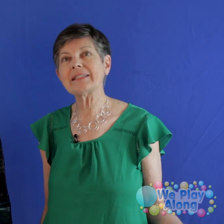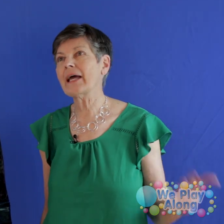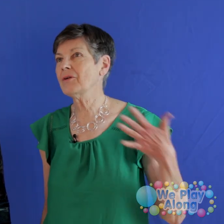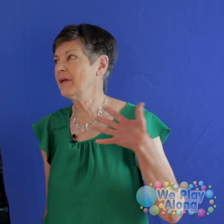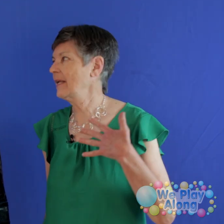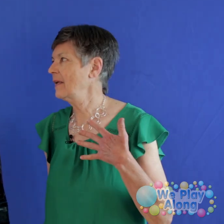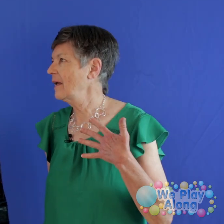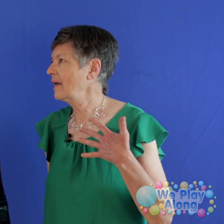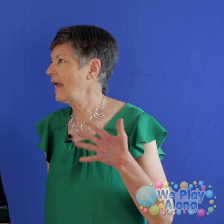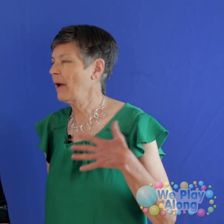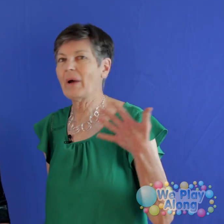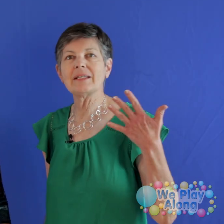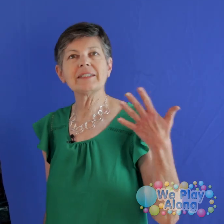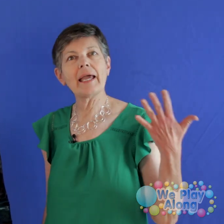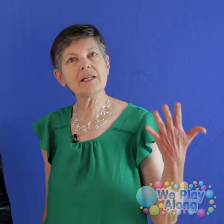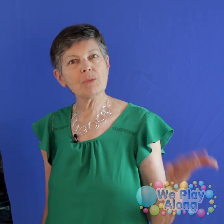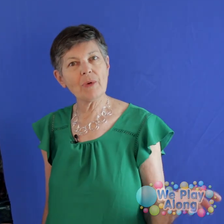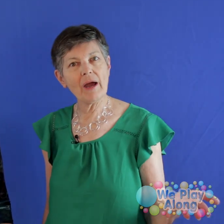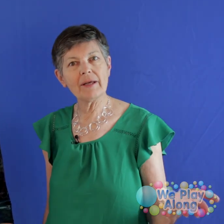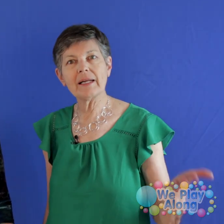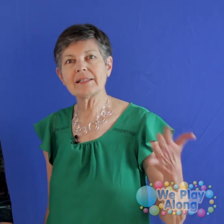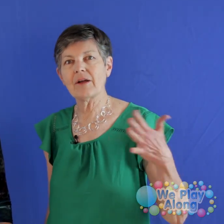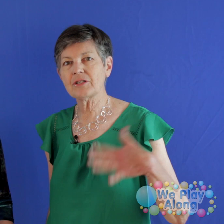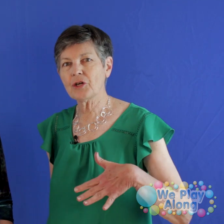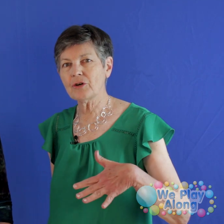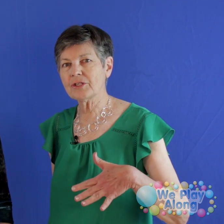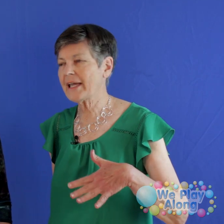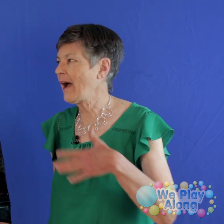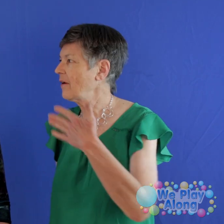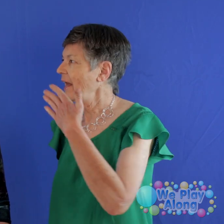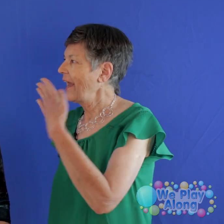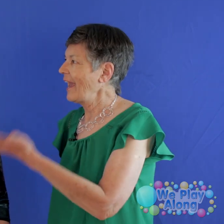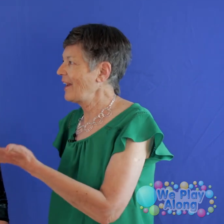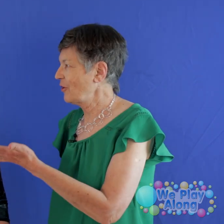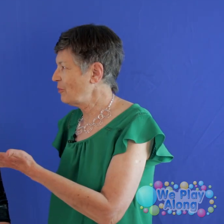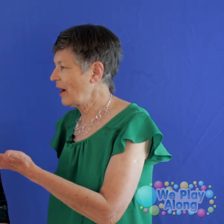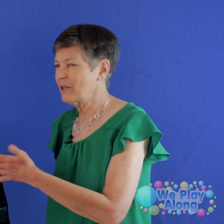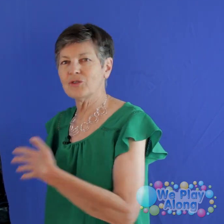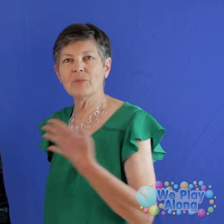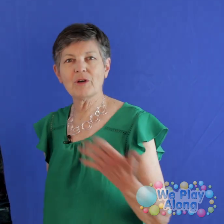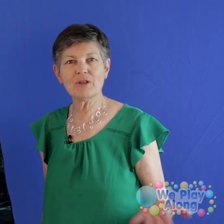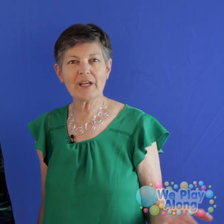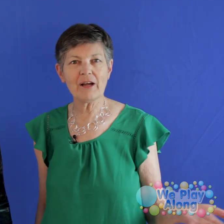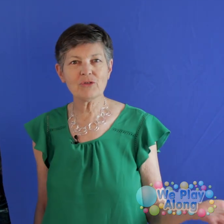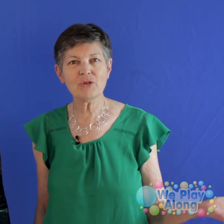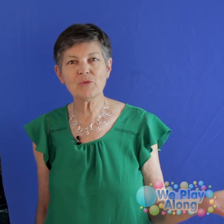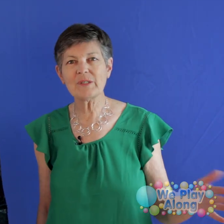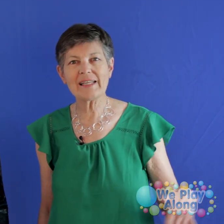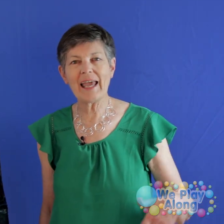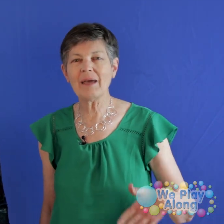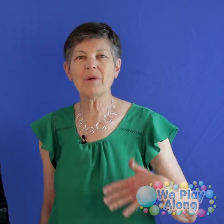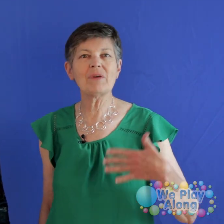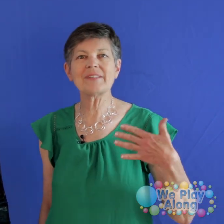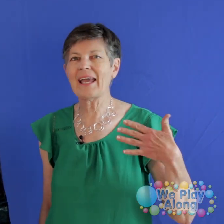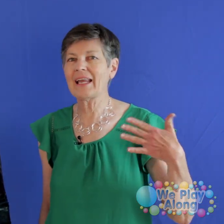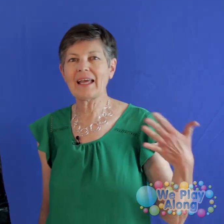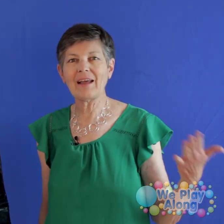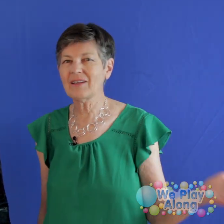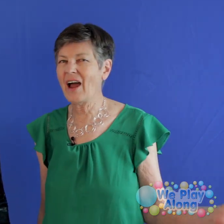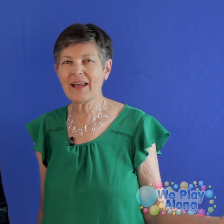Well at least I learned it in camp. I sang it as a brownie and I sang it as a Girl Scout and her brownie troop and Girl Scout troops. We sang it but we sang it at a lot